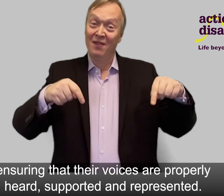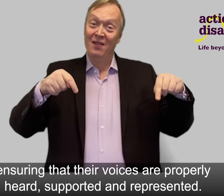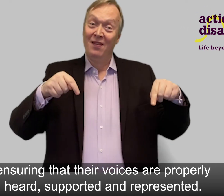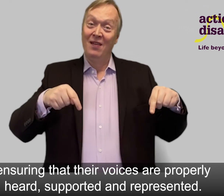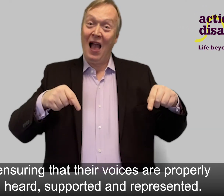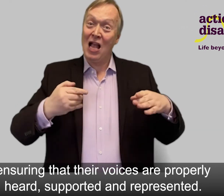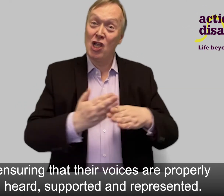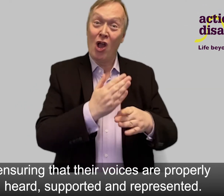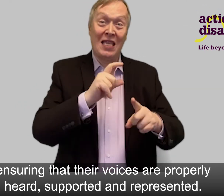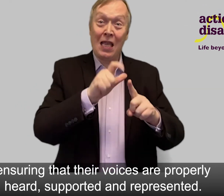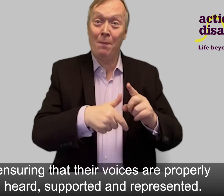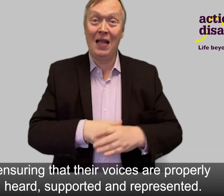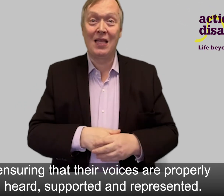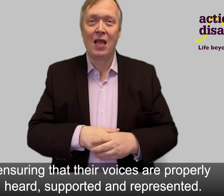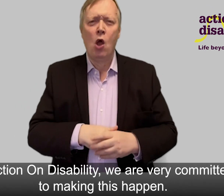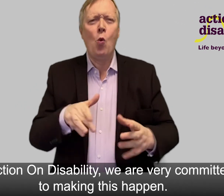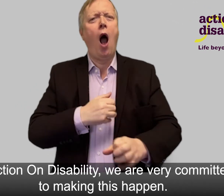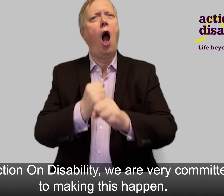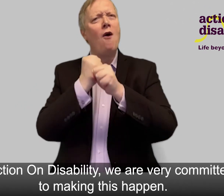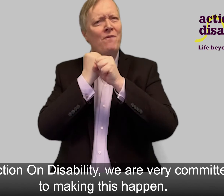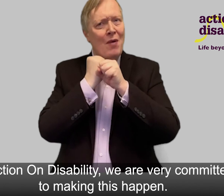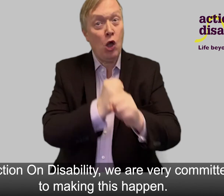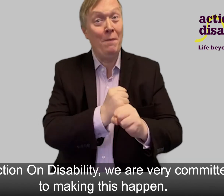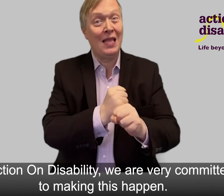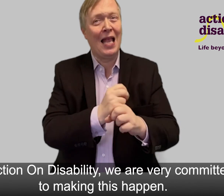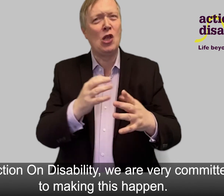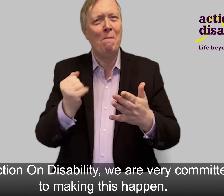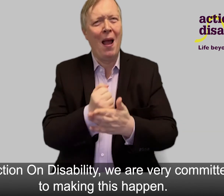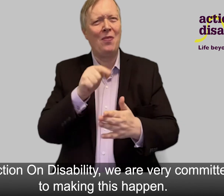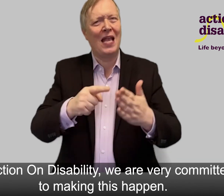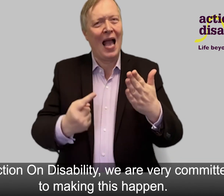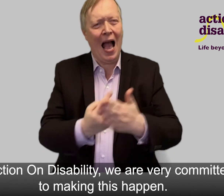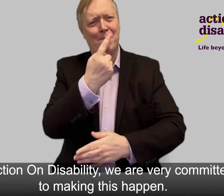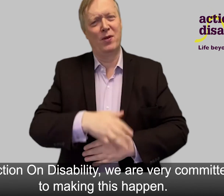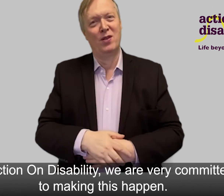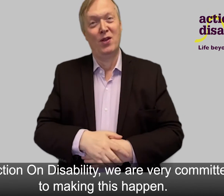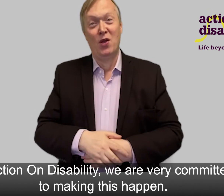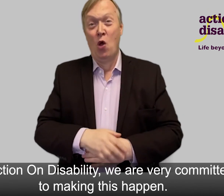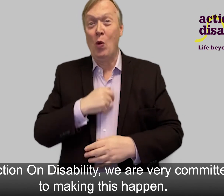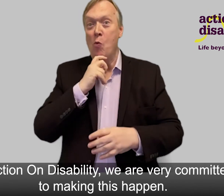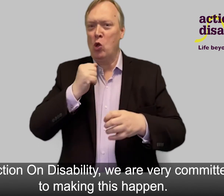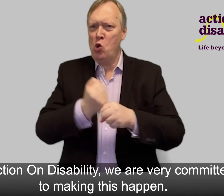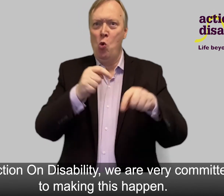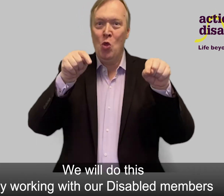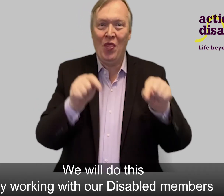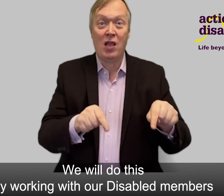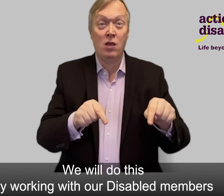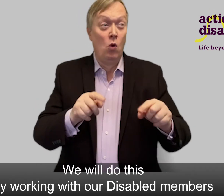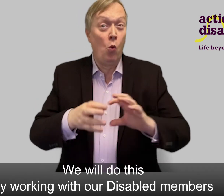represented. At Action on Disability we are very committed to making this happen. We will do